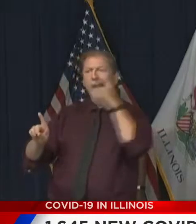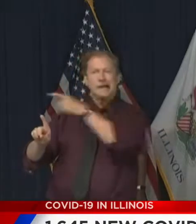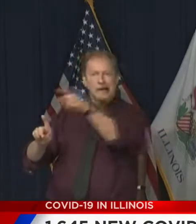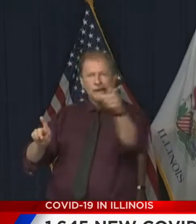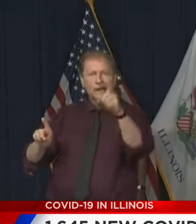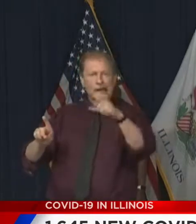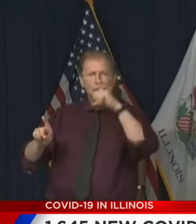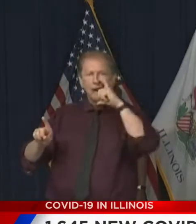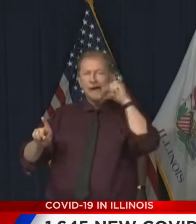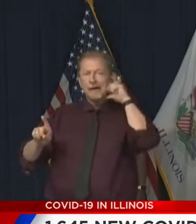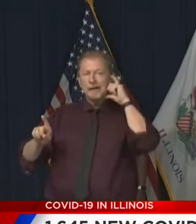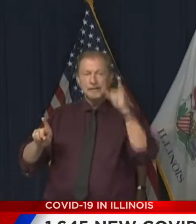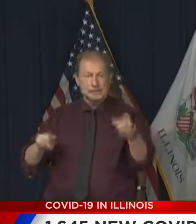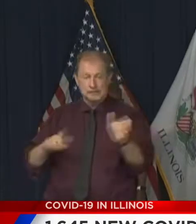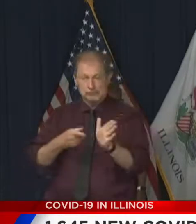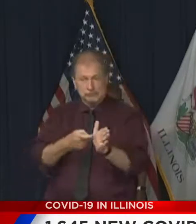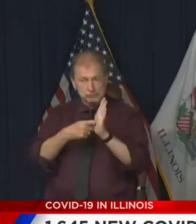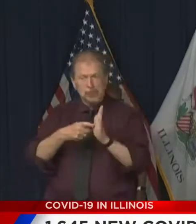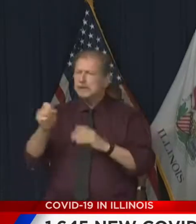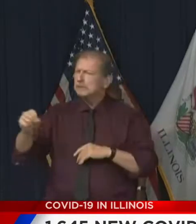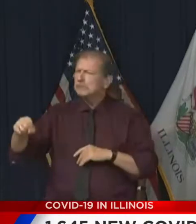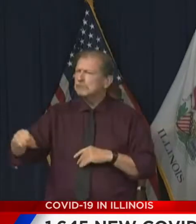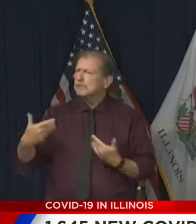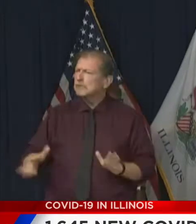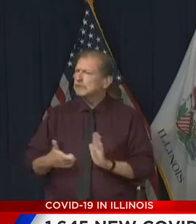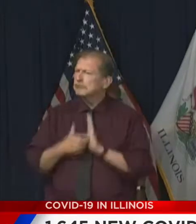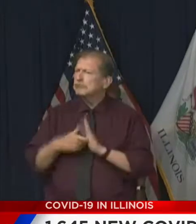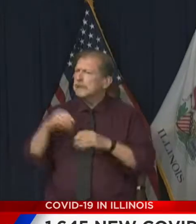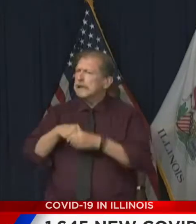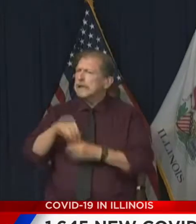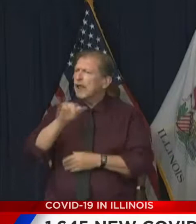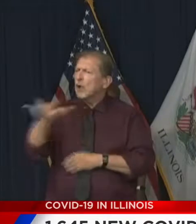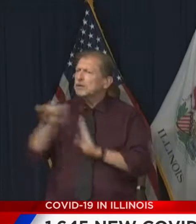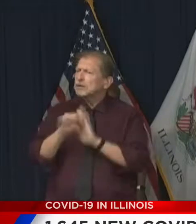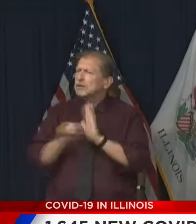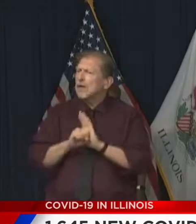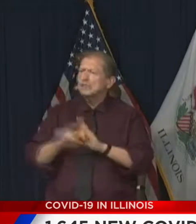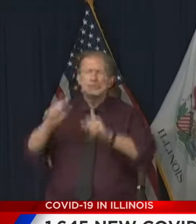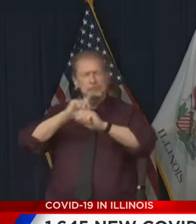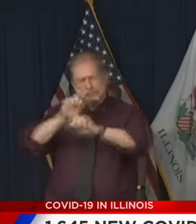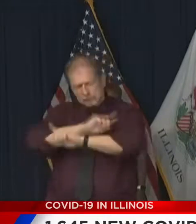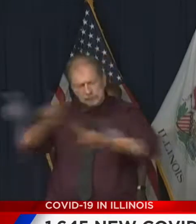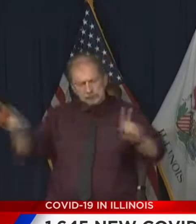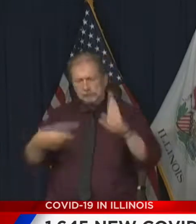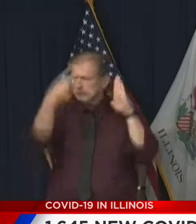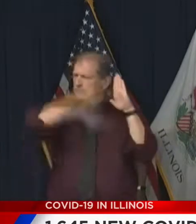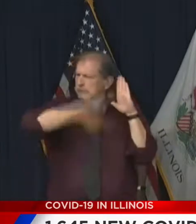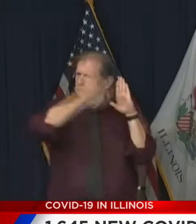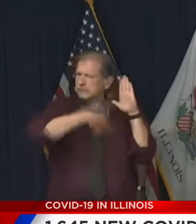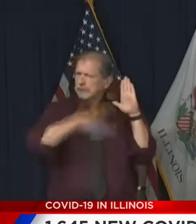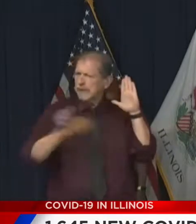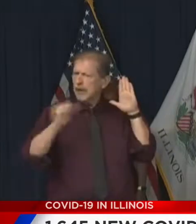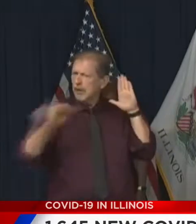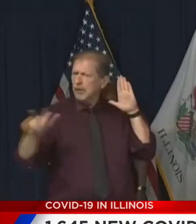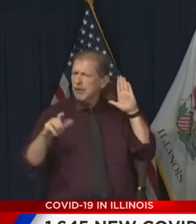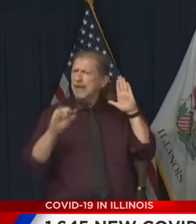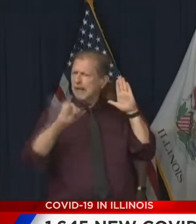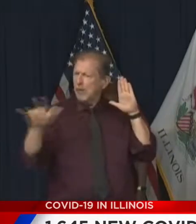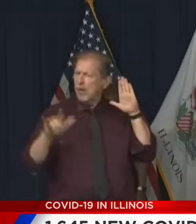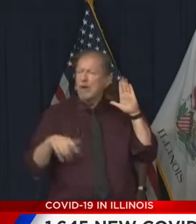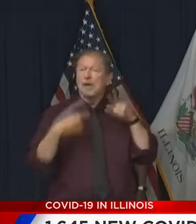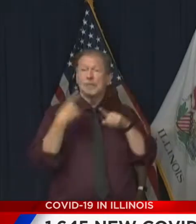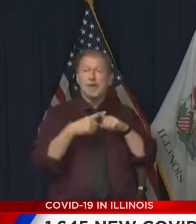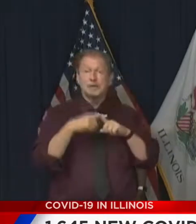Is that mandatory? It is. It's mandatory in the state of Illinois. We have a mask mandate in the state of Illinois. And, obviously, we passed a rule